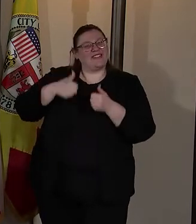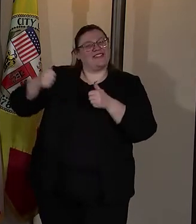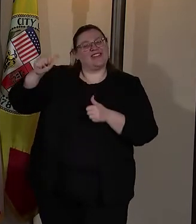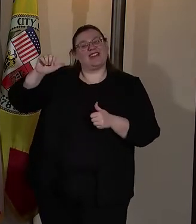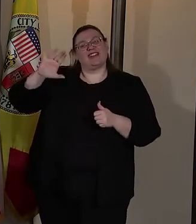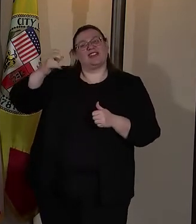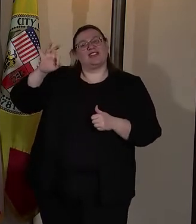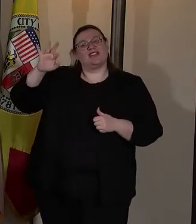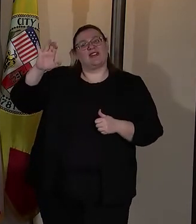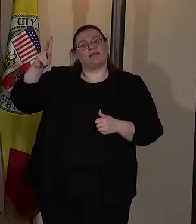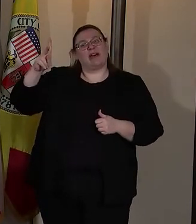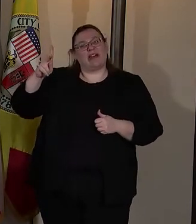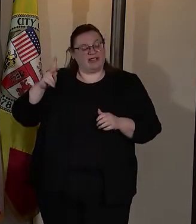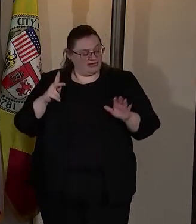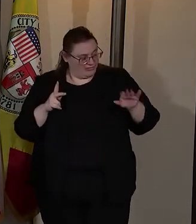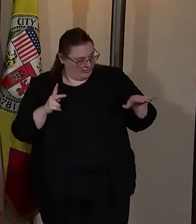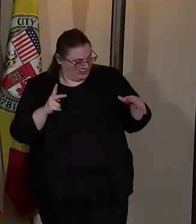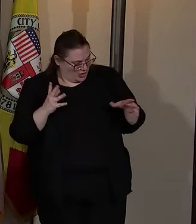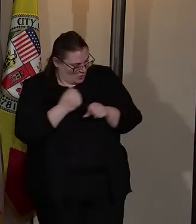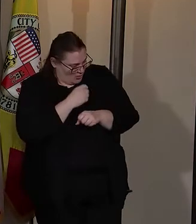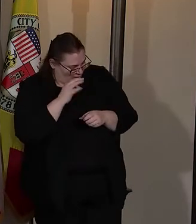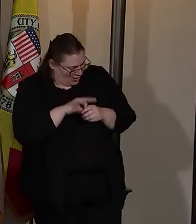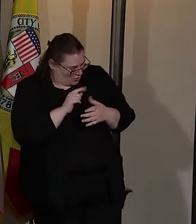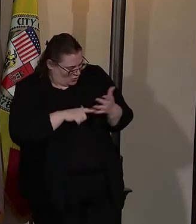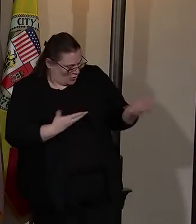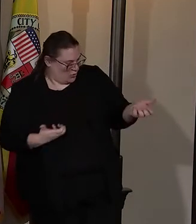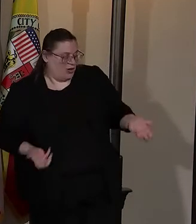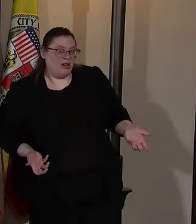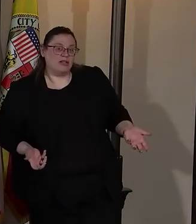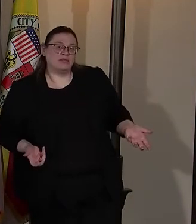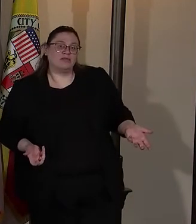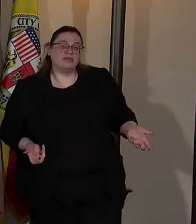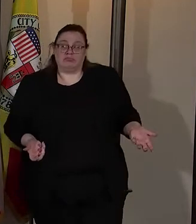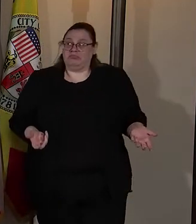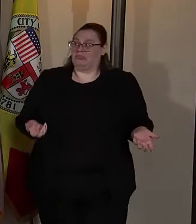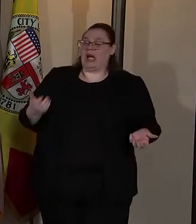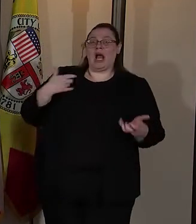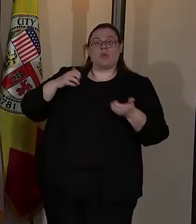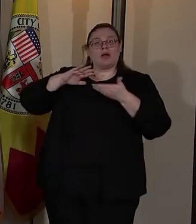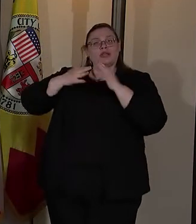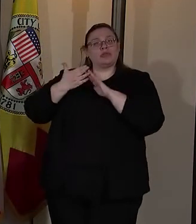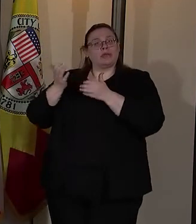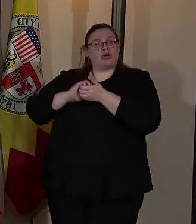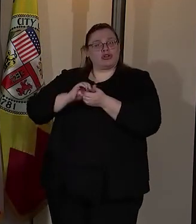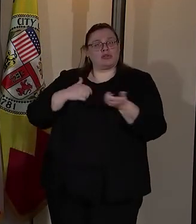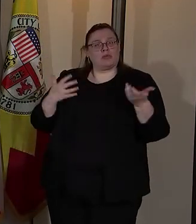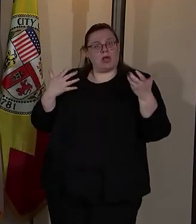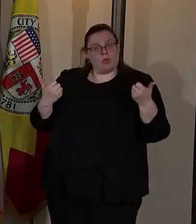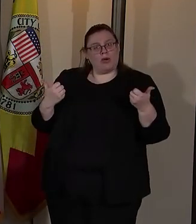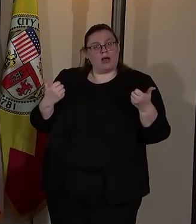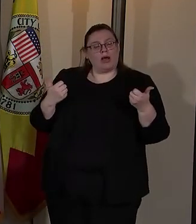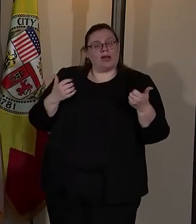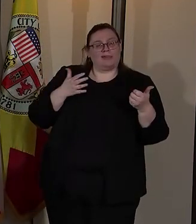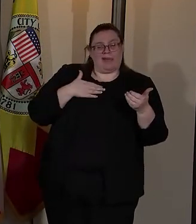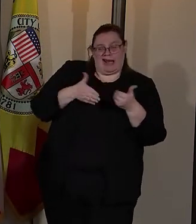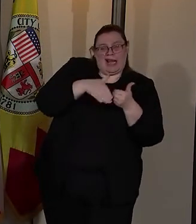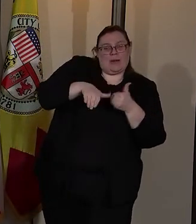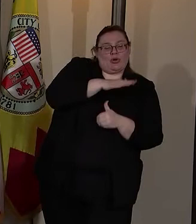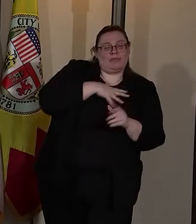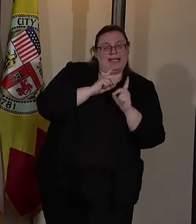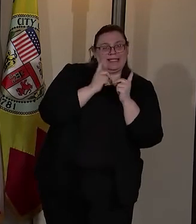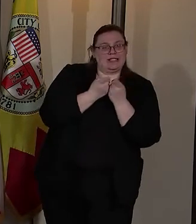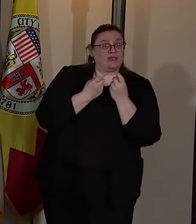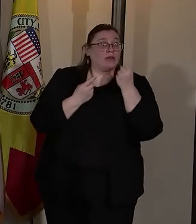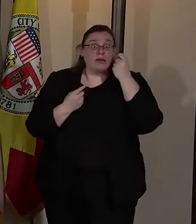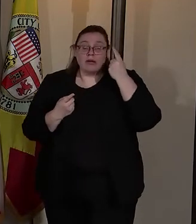said to me, you want an election, what do you want? And I said, I want to do community partnership in a neighborhood in my district. And I didn't